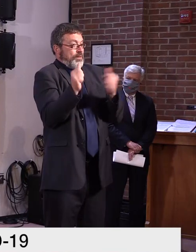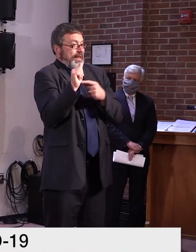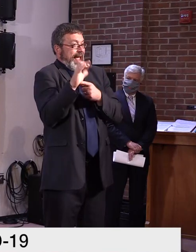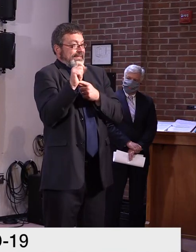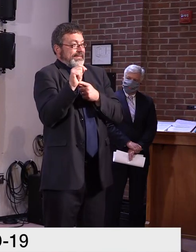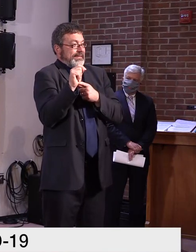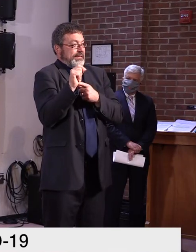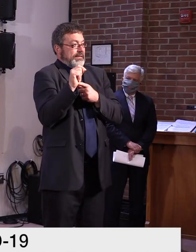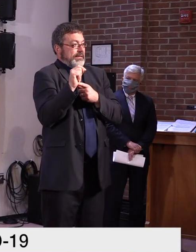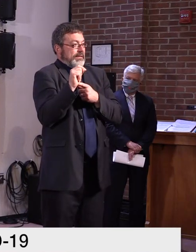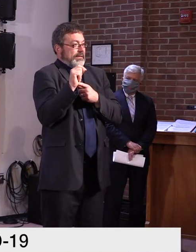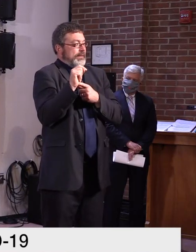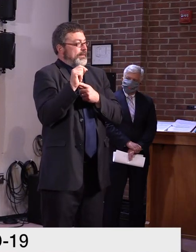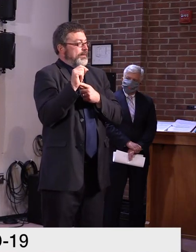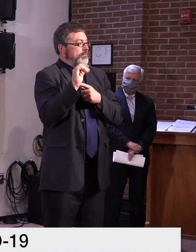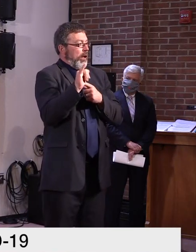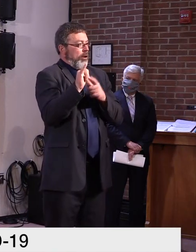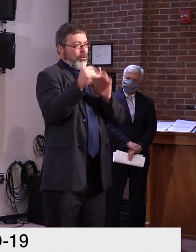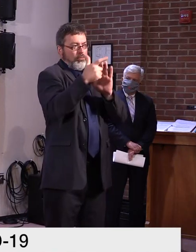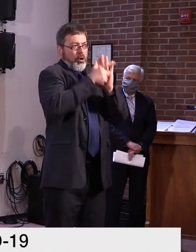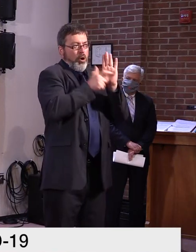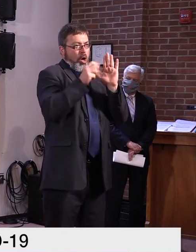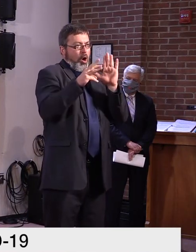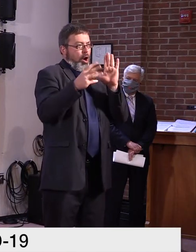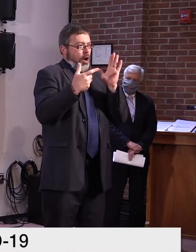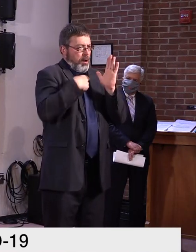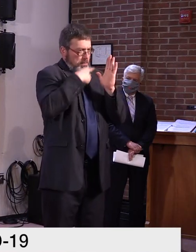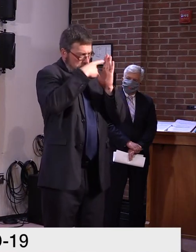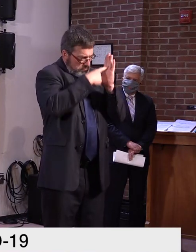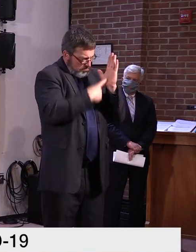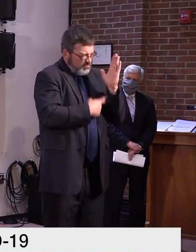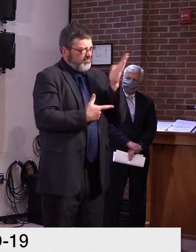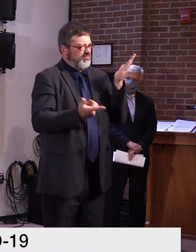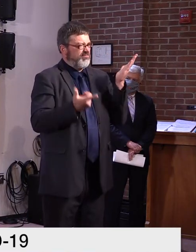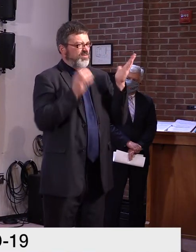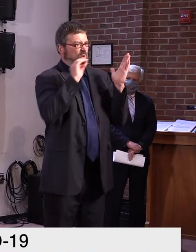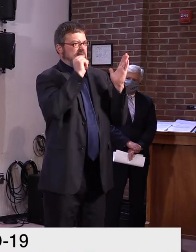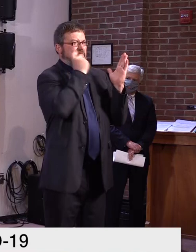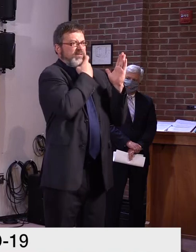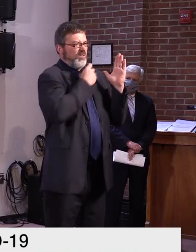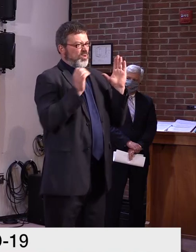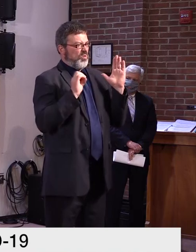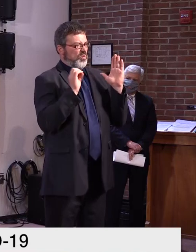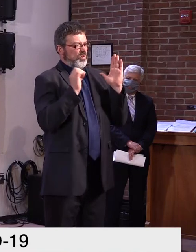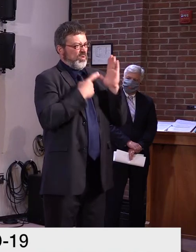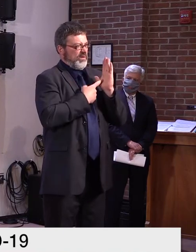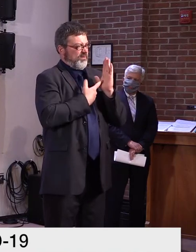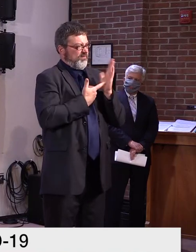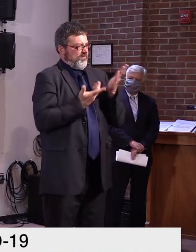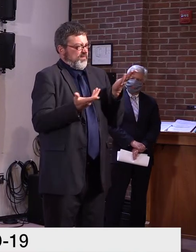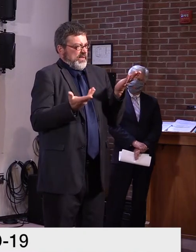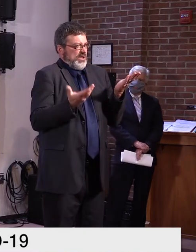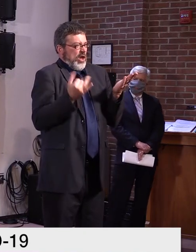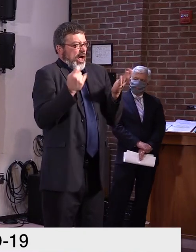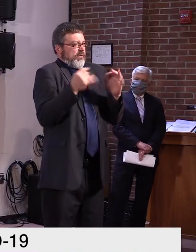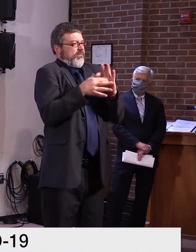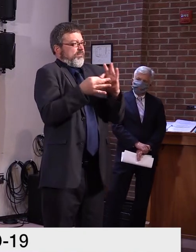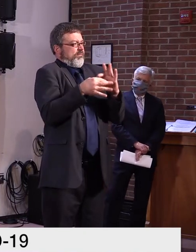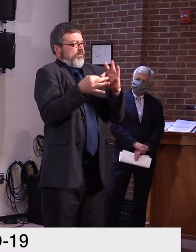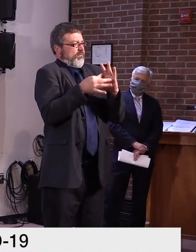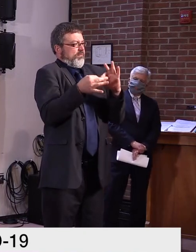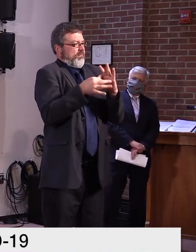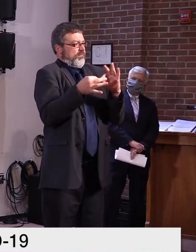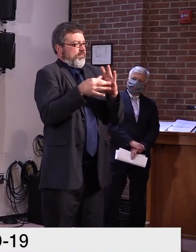I see all I see is mandates and then I see a board of being put in an unelected, uh, board being put into place of